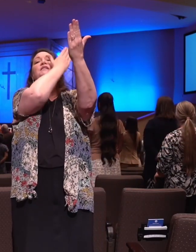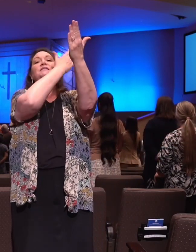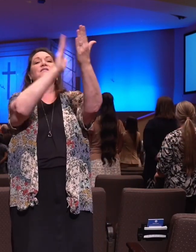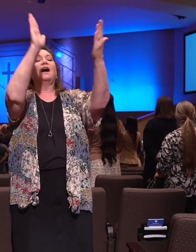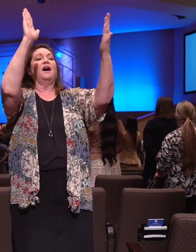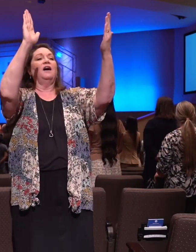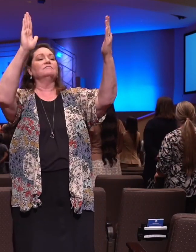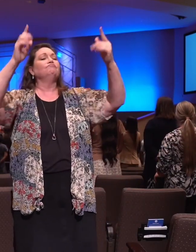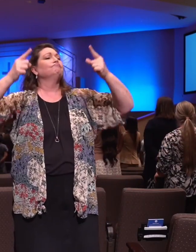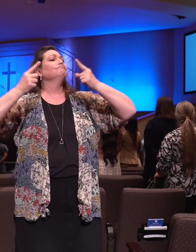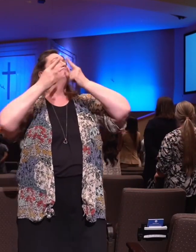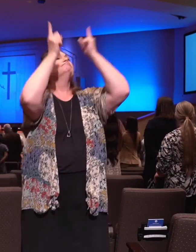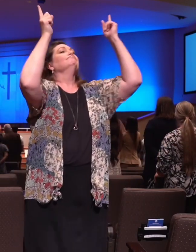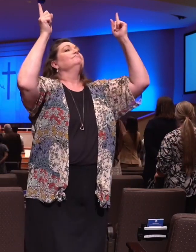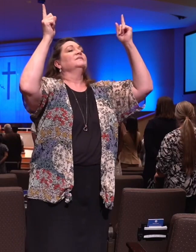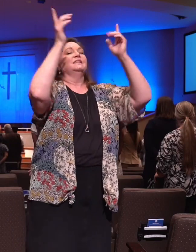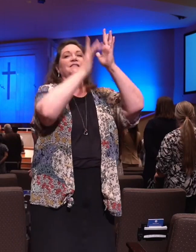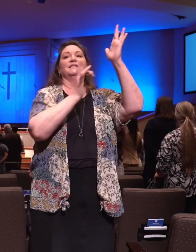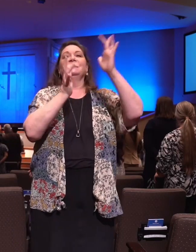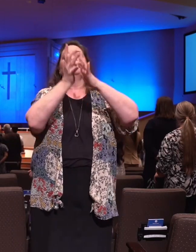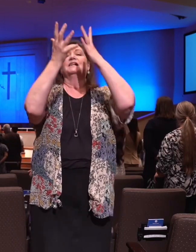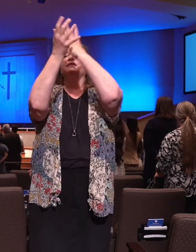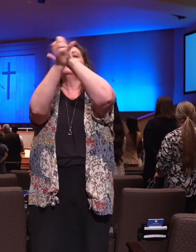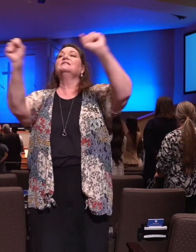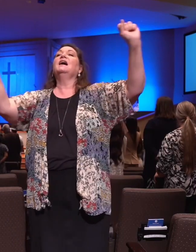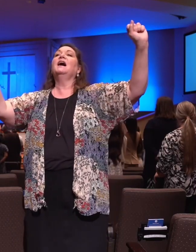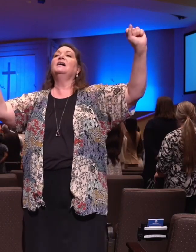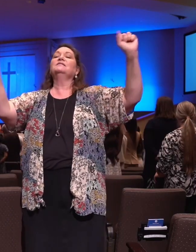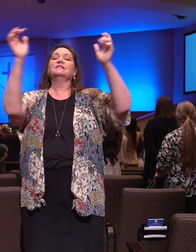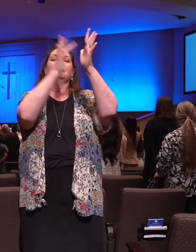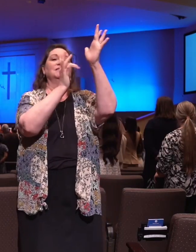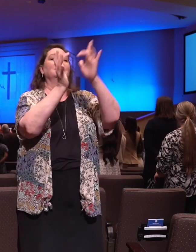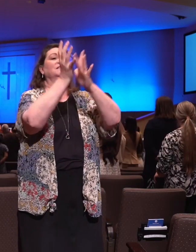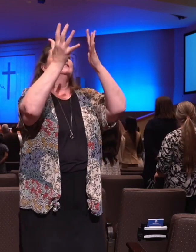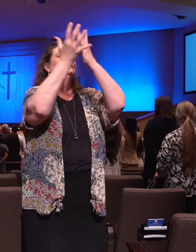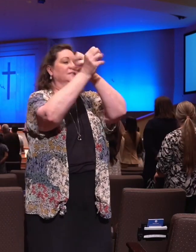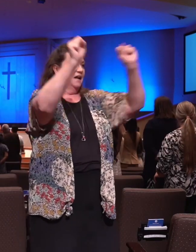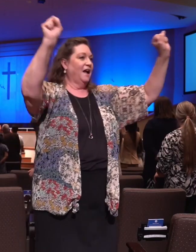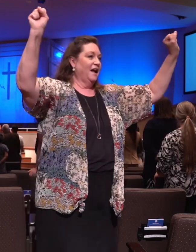Jesus saves, Jesus saves